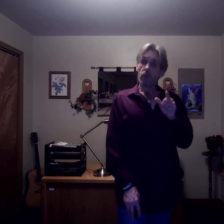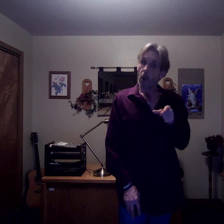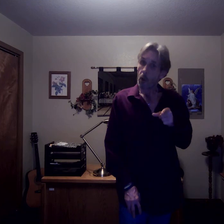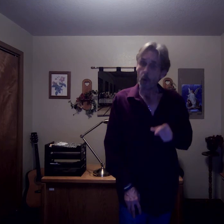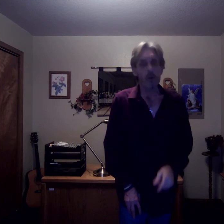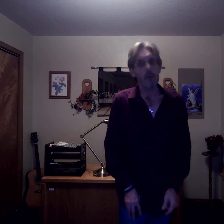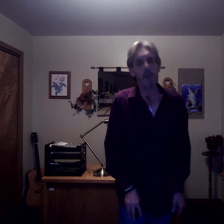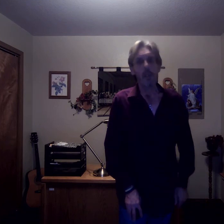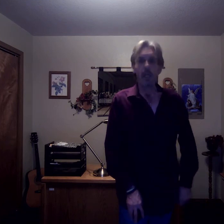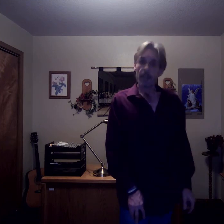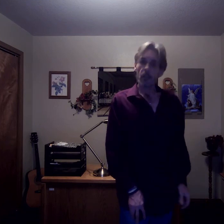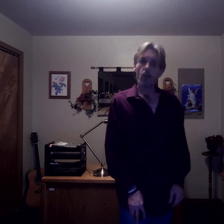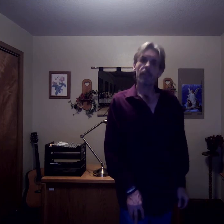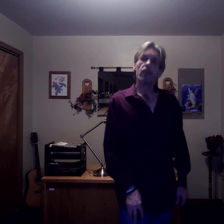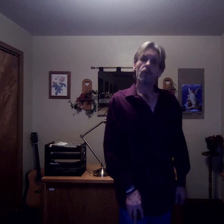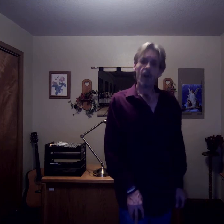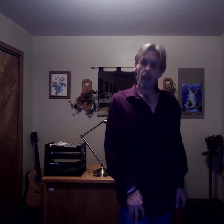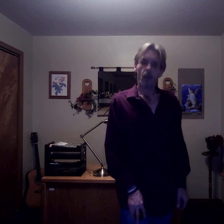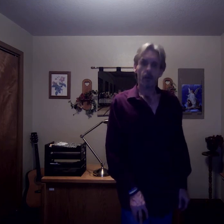solos and all went through solos.